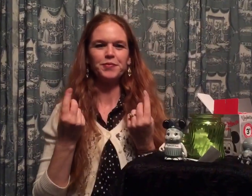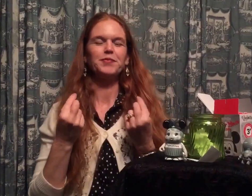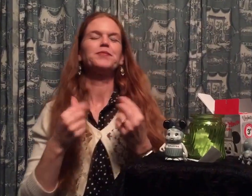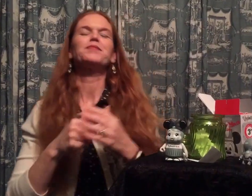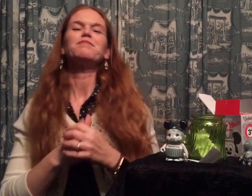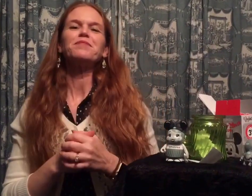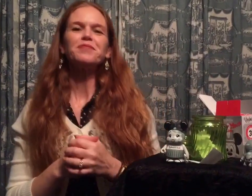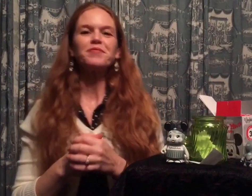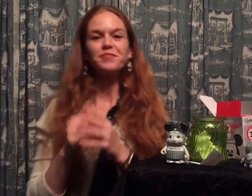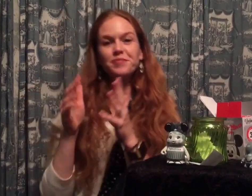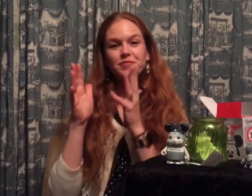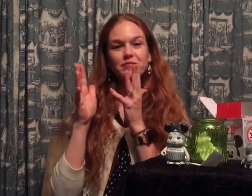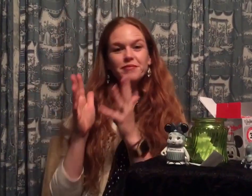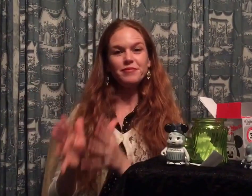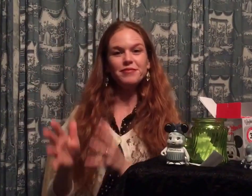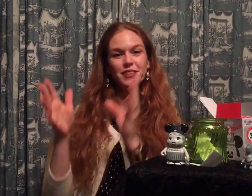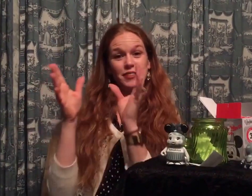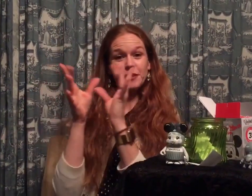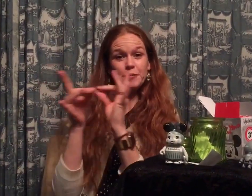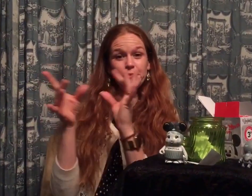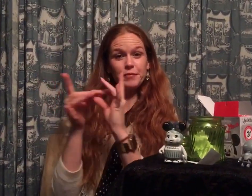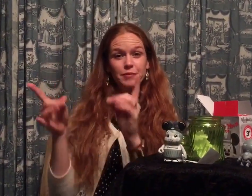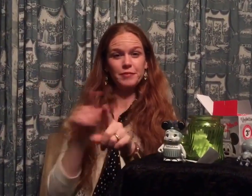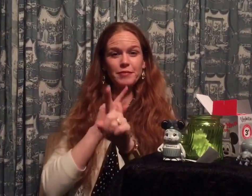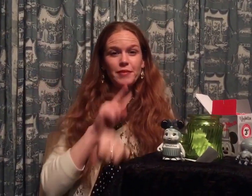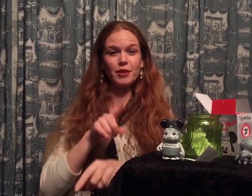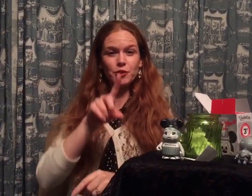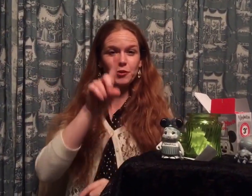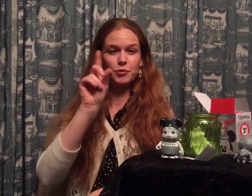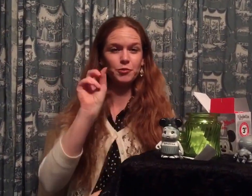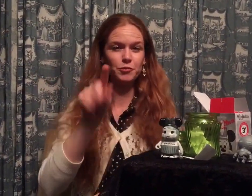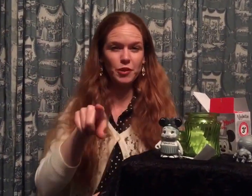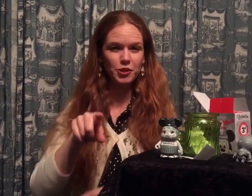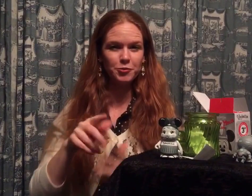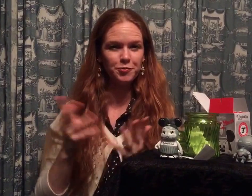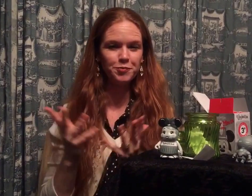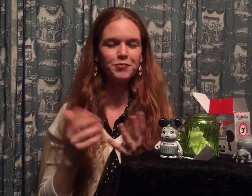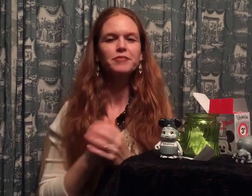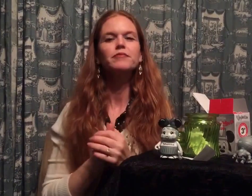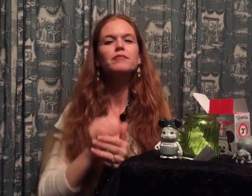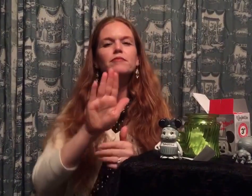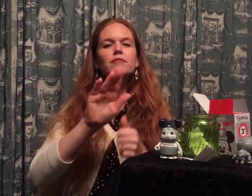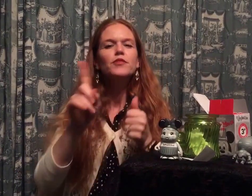-S